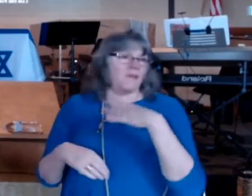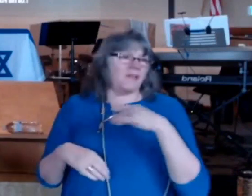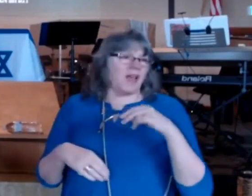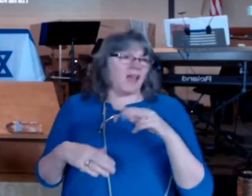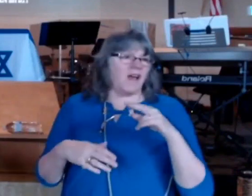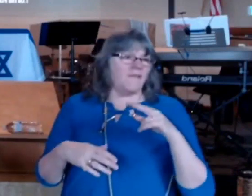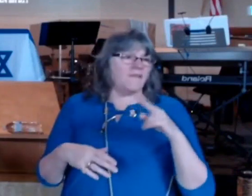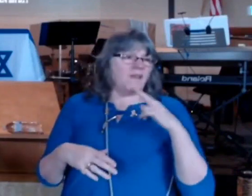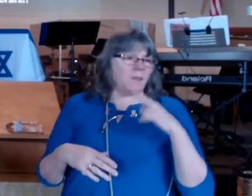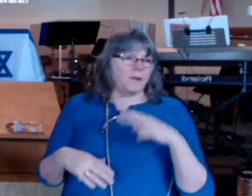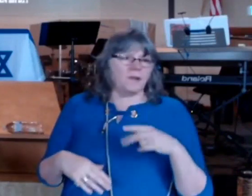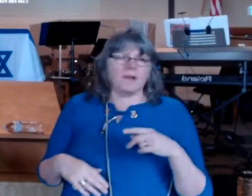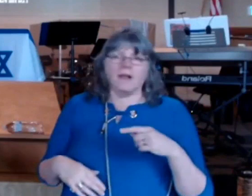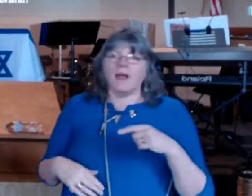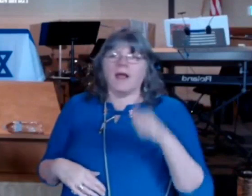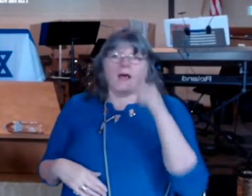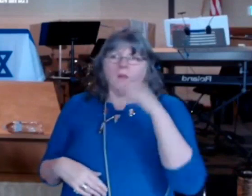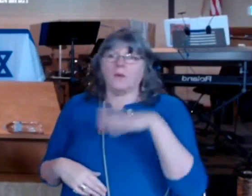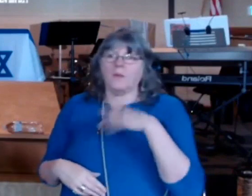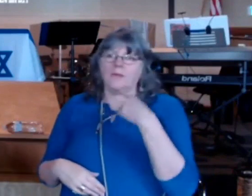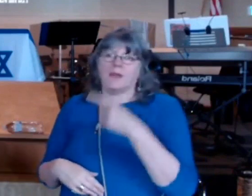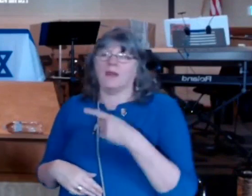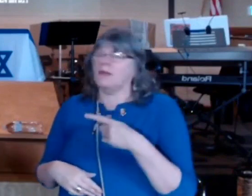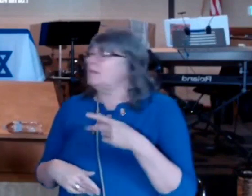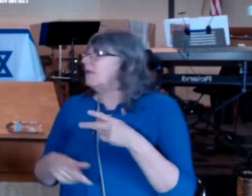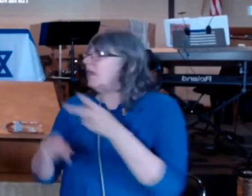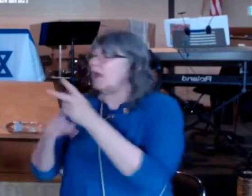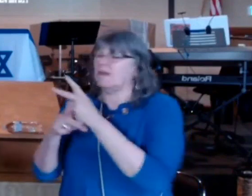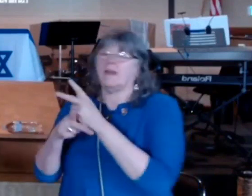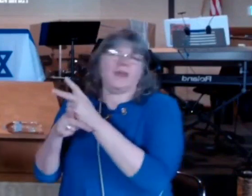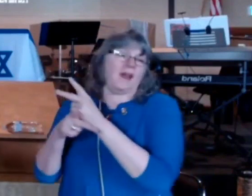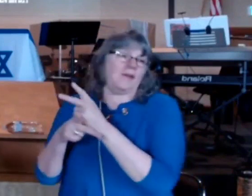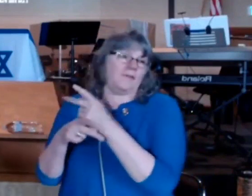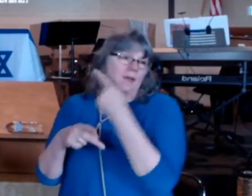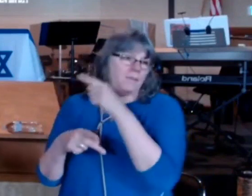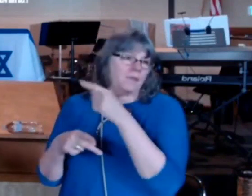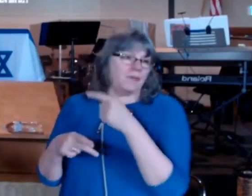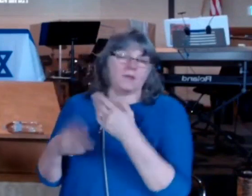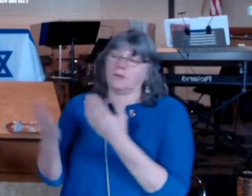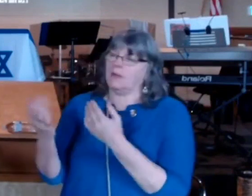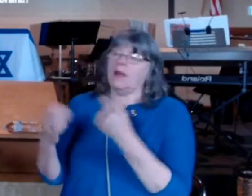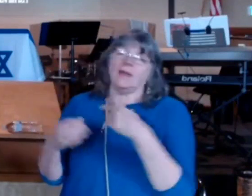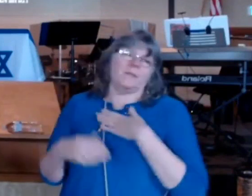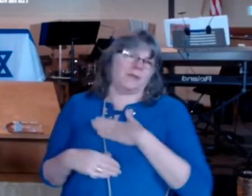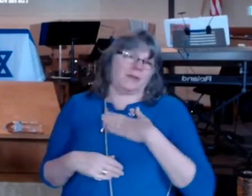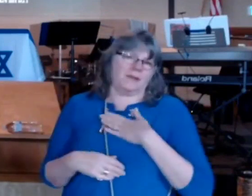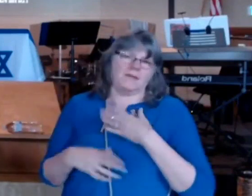and she said I'll take care of him gosh and she wasn't a young lady either